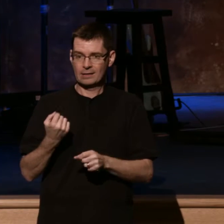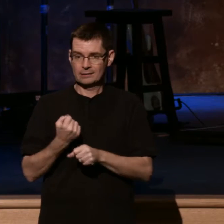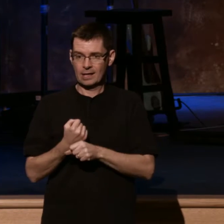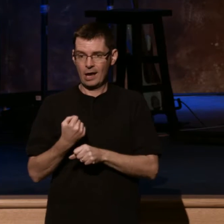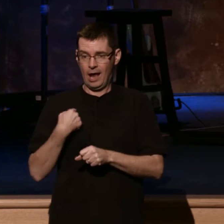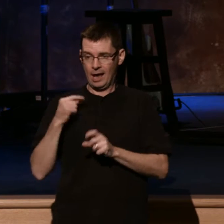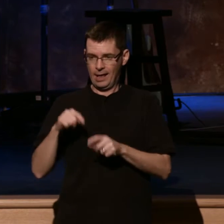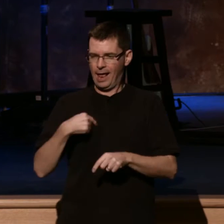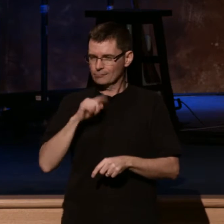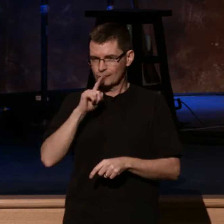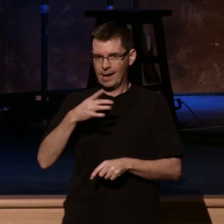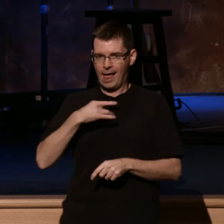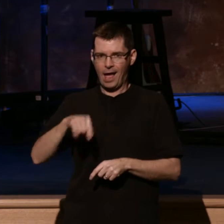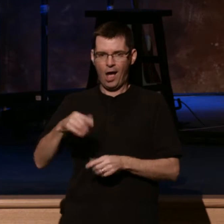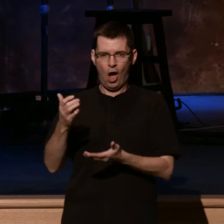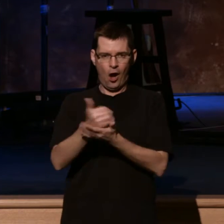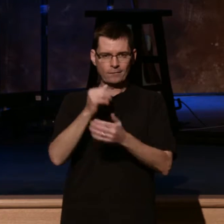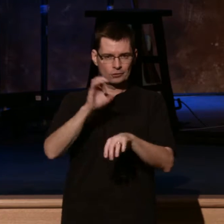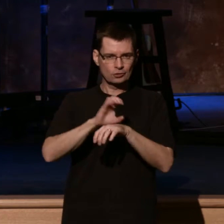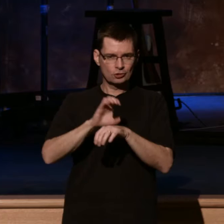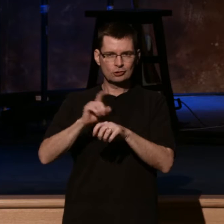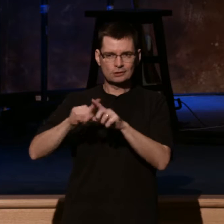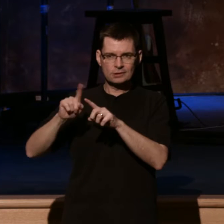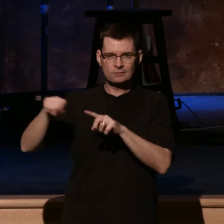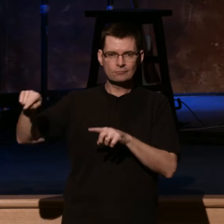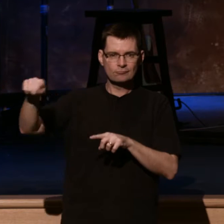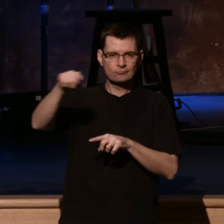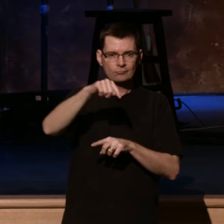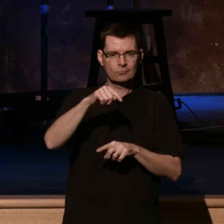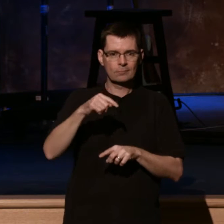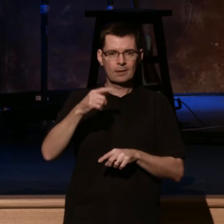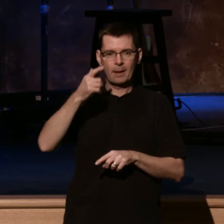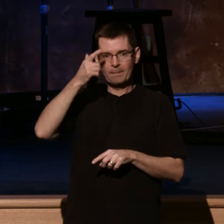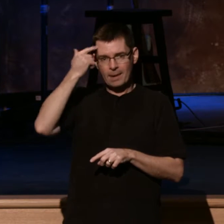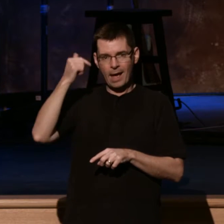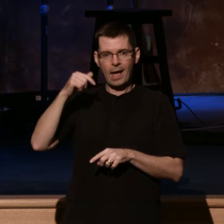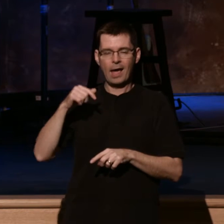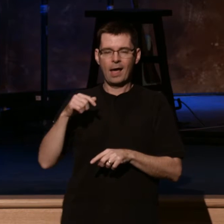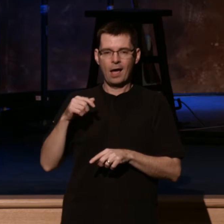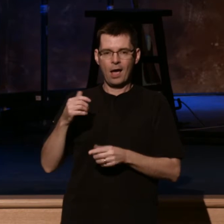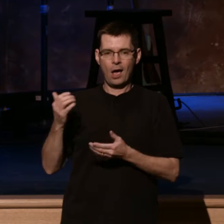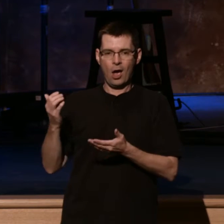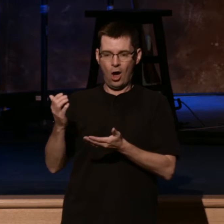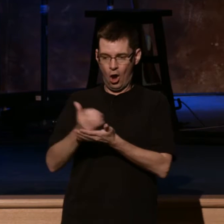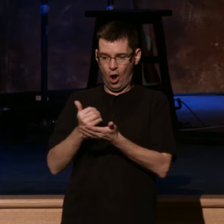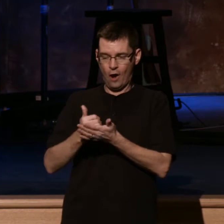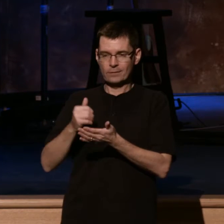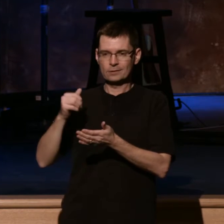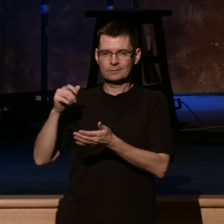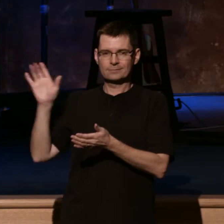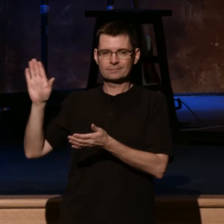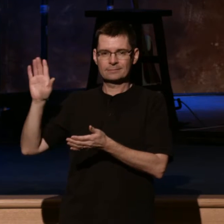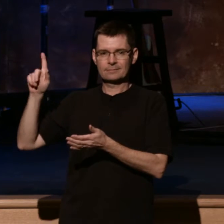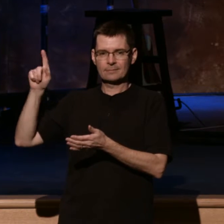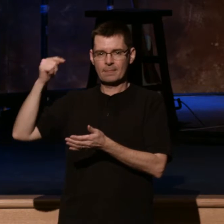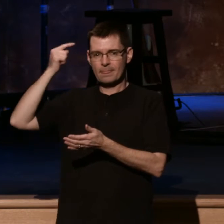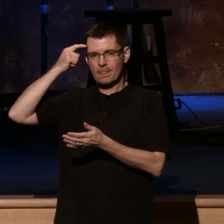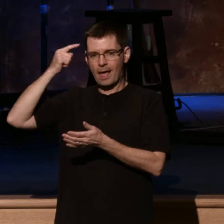because other than his influence on hearts, James McDonald's influence on hairlines has been very